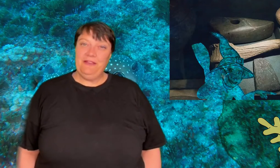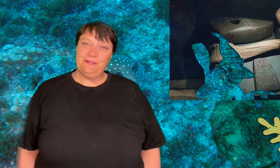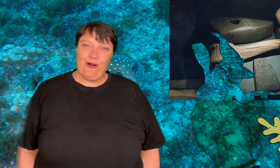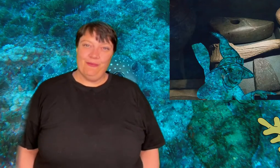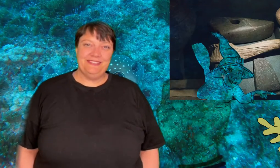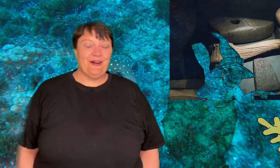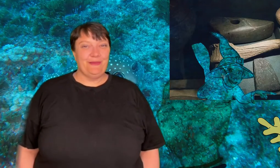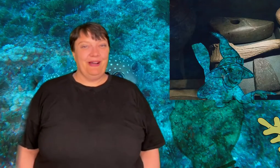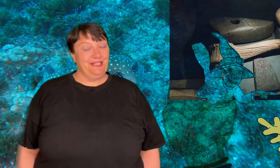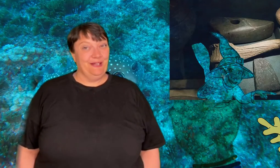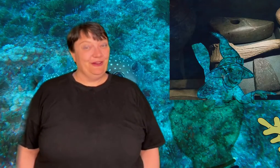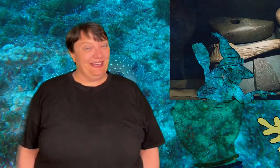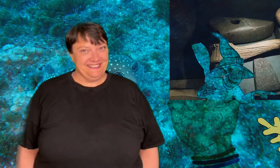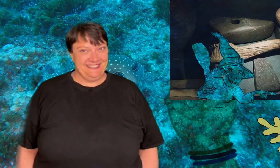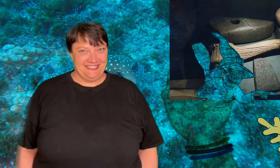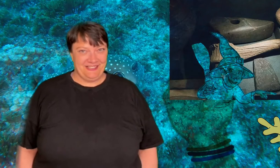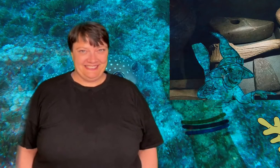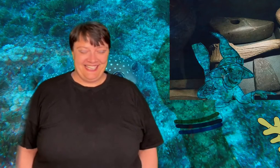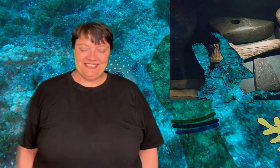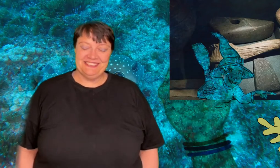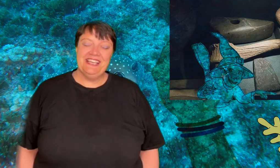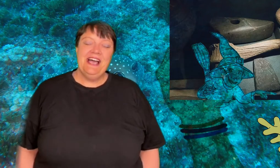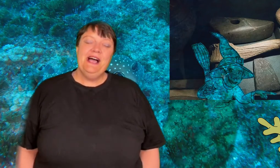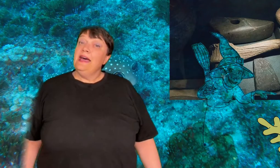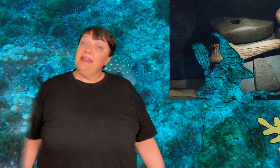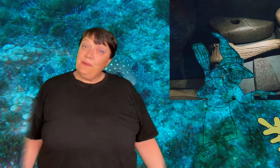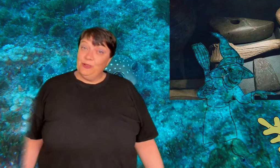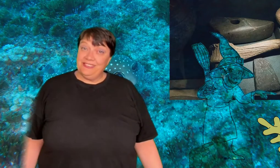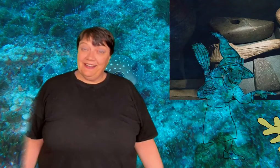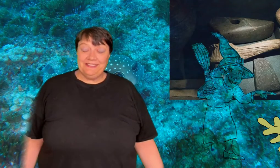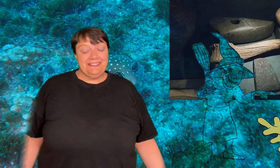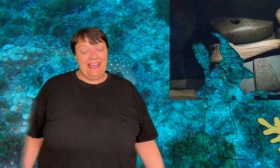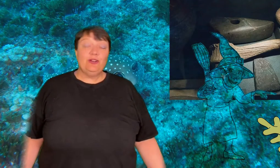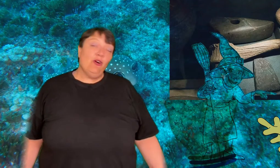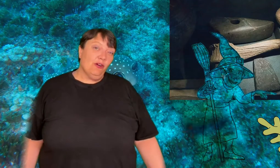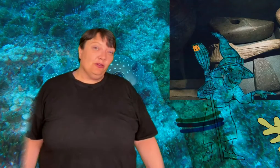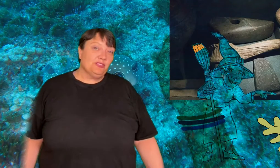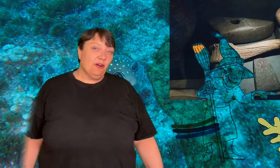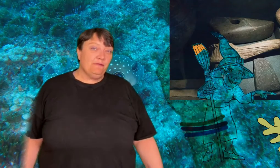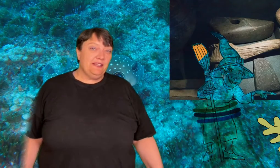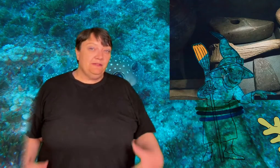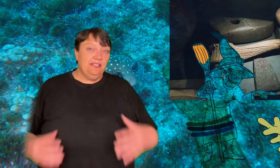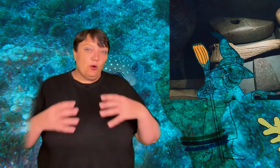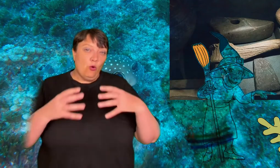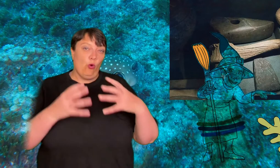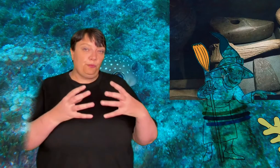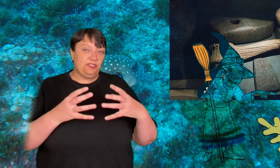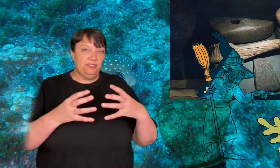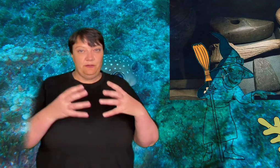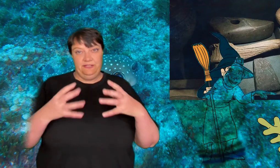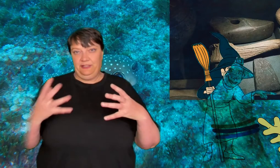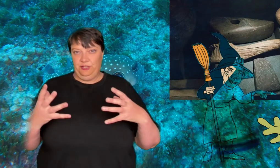Lord who left a comment on my video on undersea civilizations. They pointed out that corals are effectively the